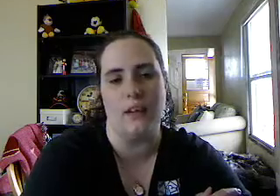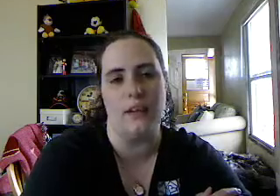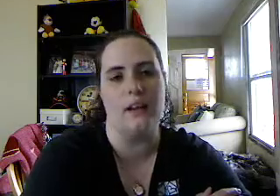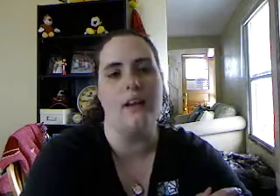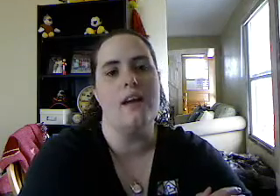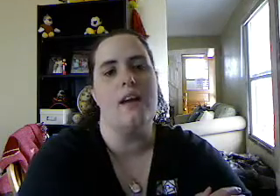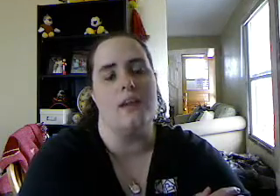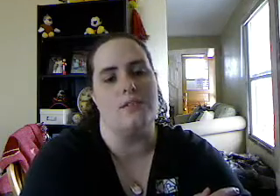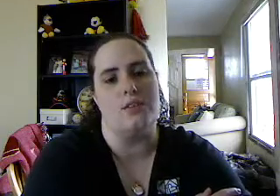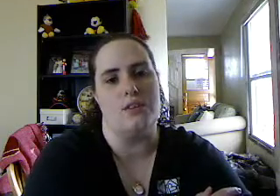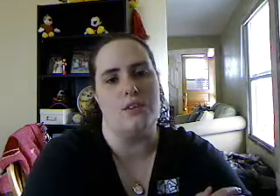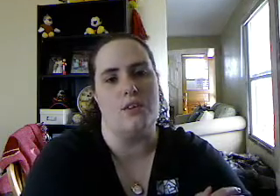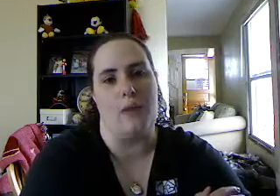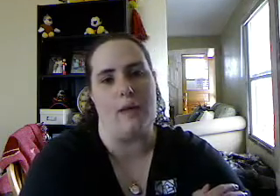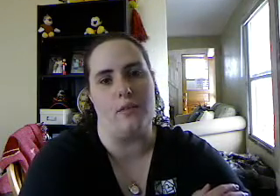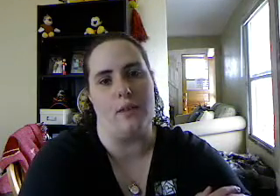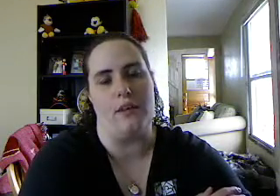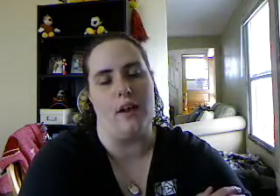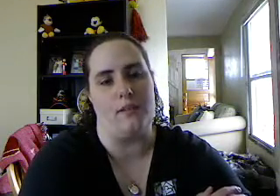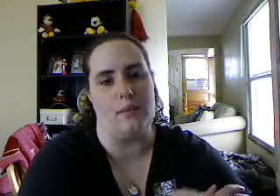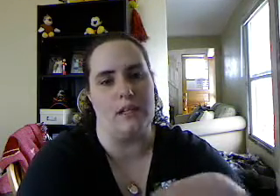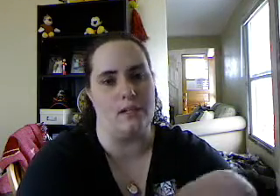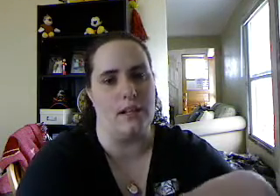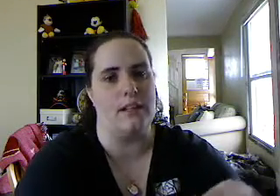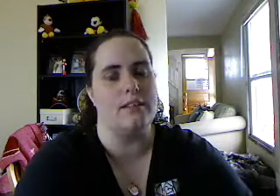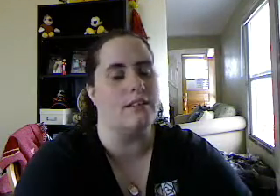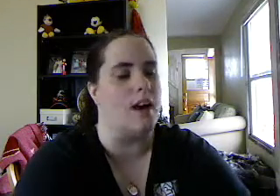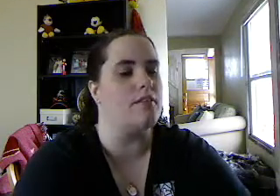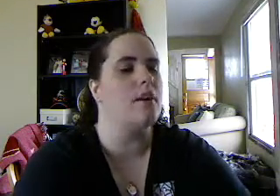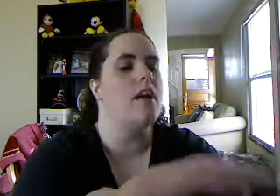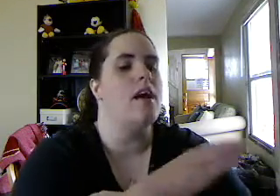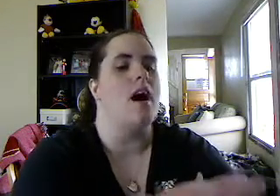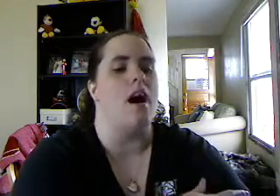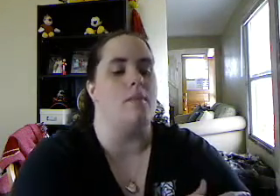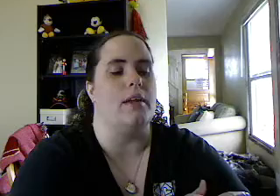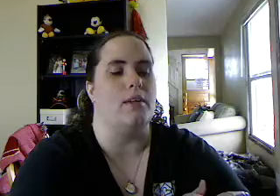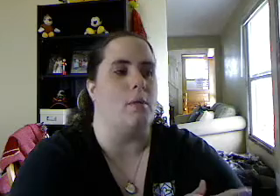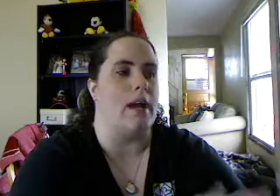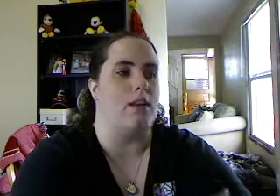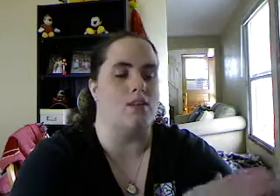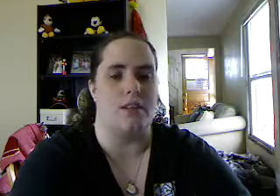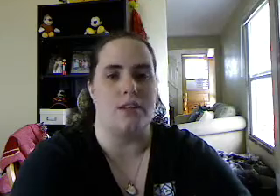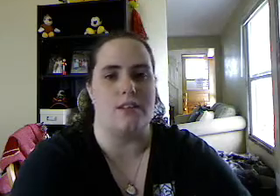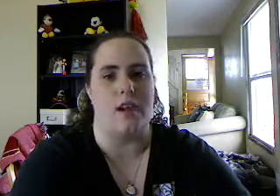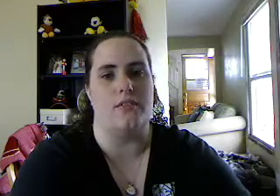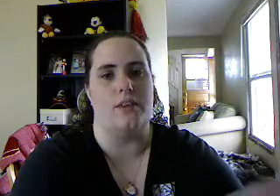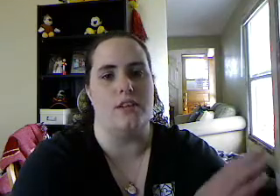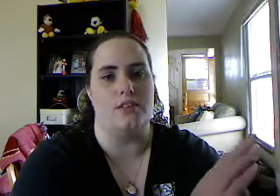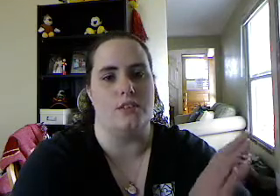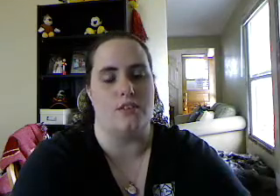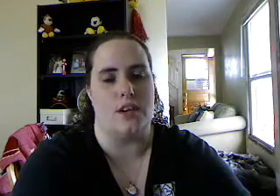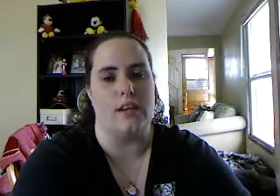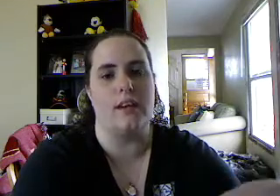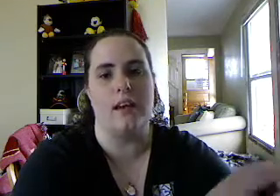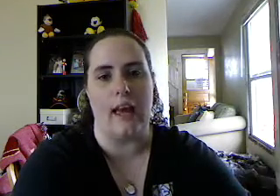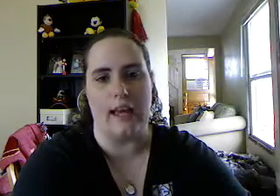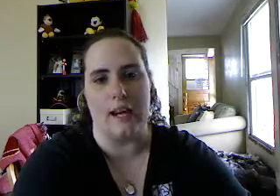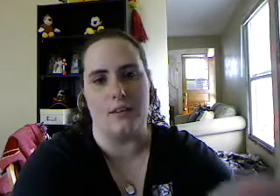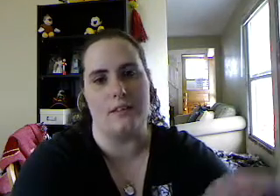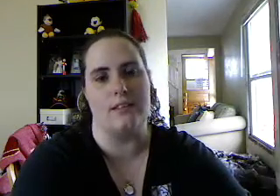later, as soon as you go to the bathroom, then you have to begin drinking the stuff. And the way you drink the stuff is you drink eight ounces